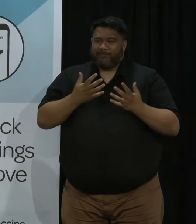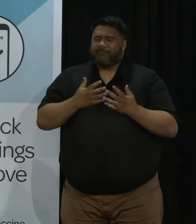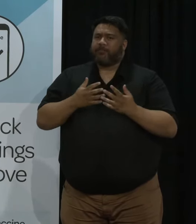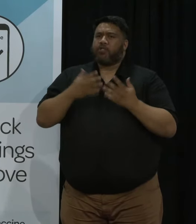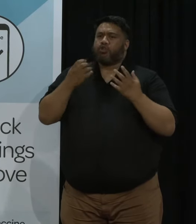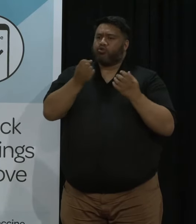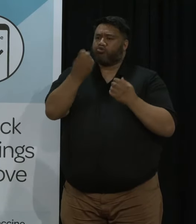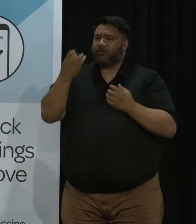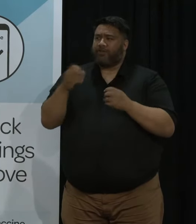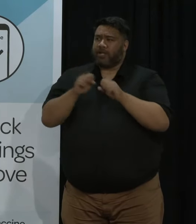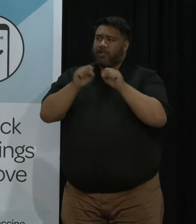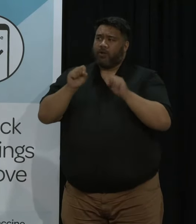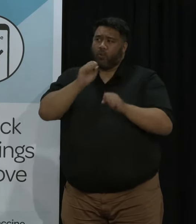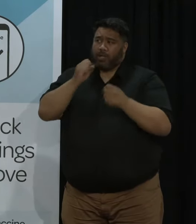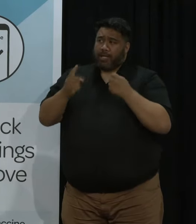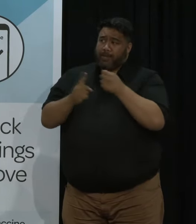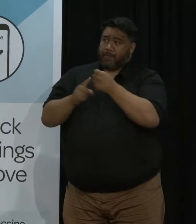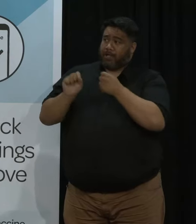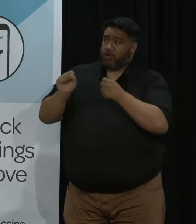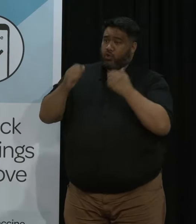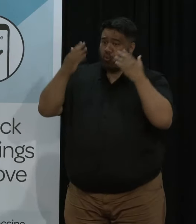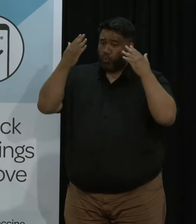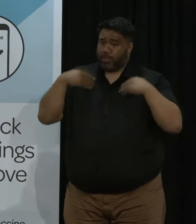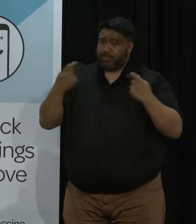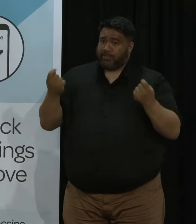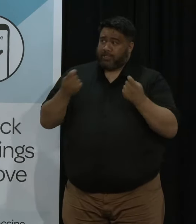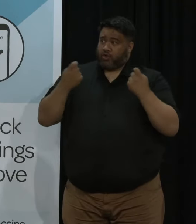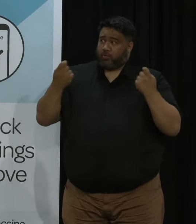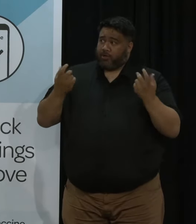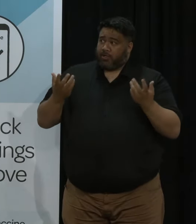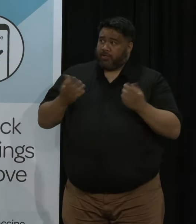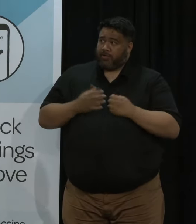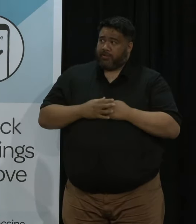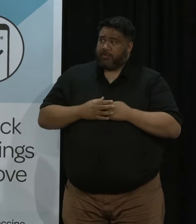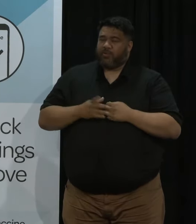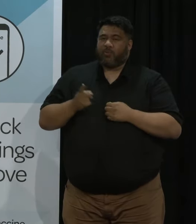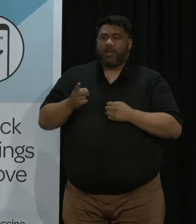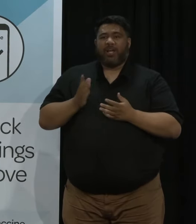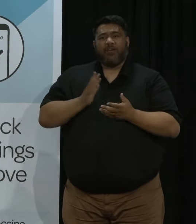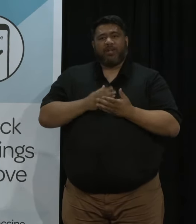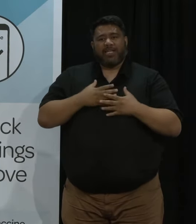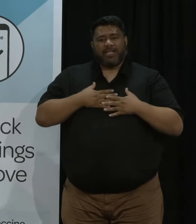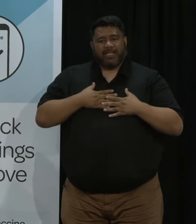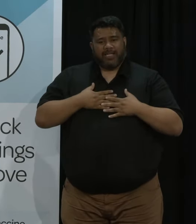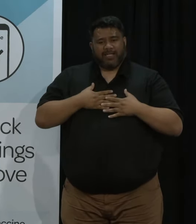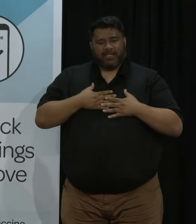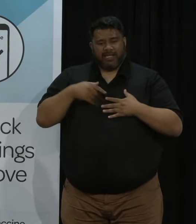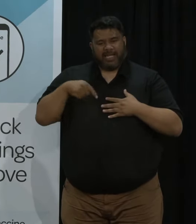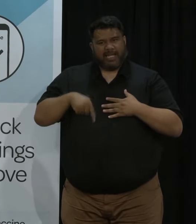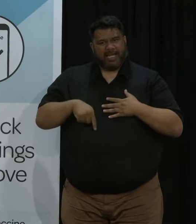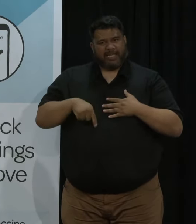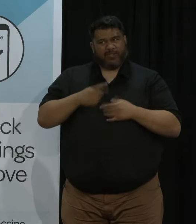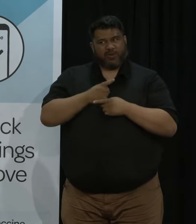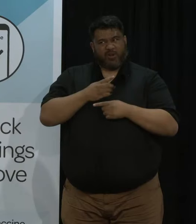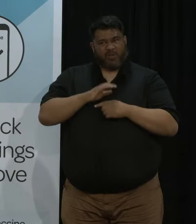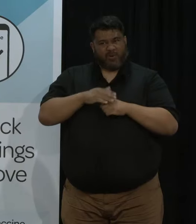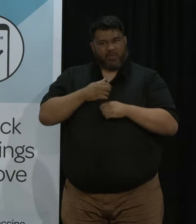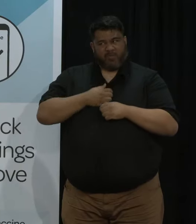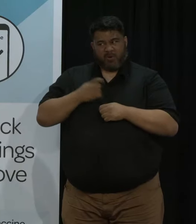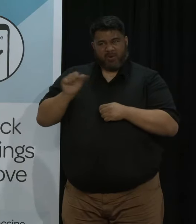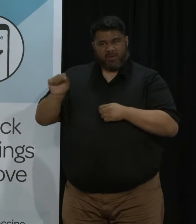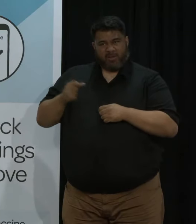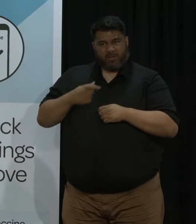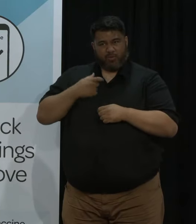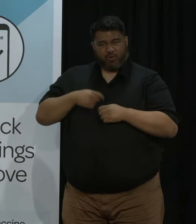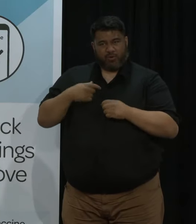system how will how would it affect that? Look I'm reluctant really from the podium to discuss it because you know none